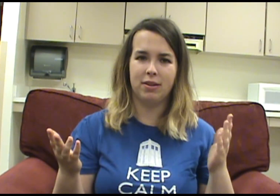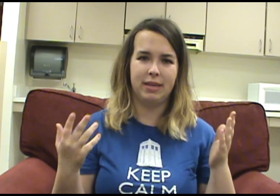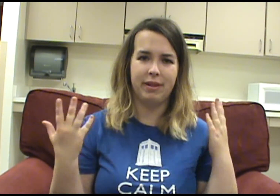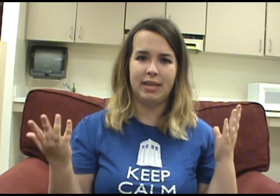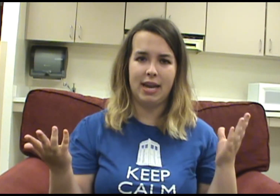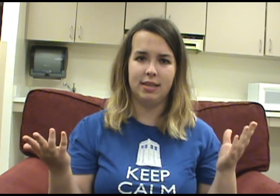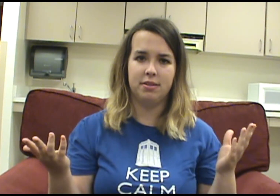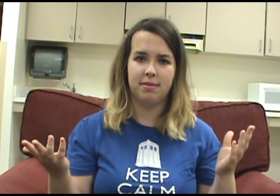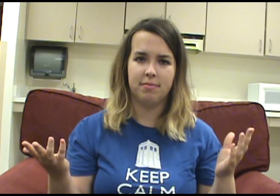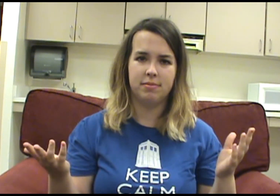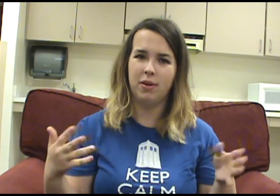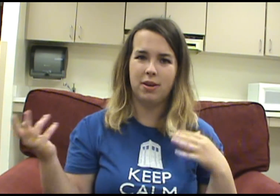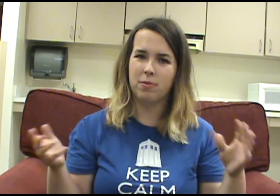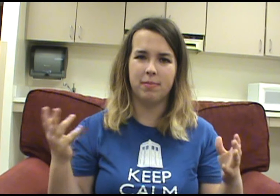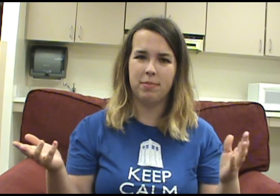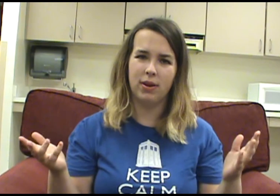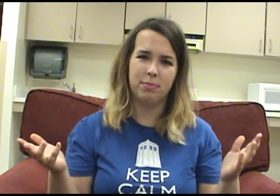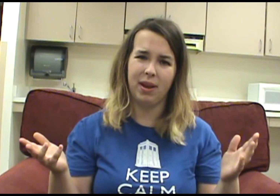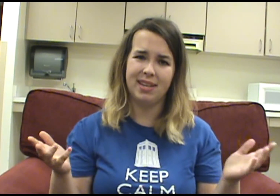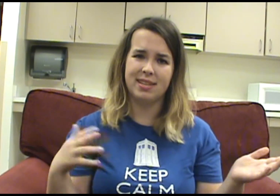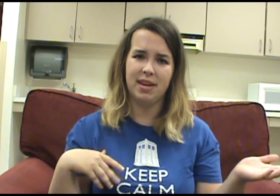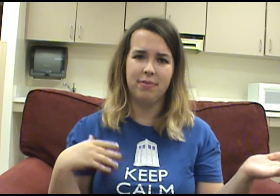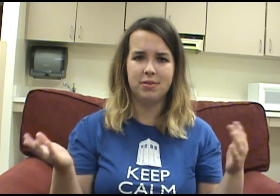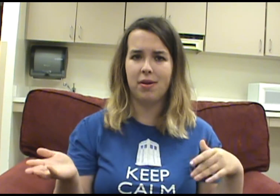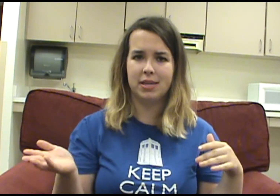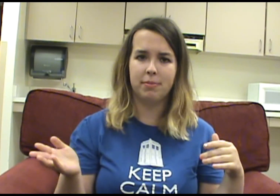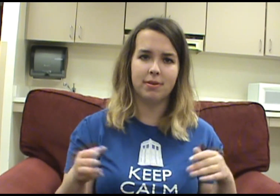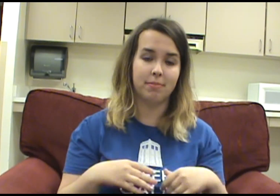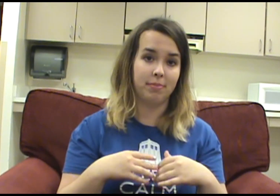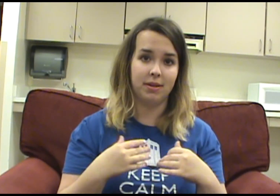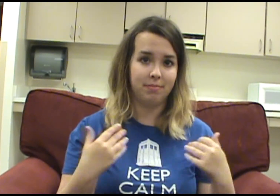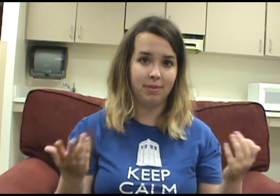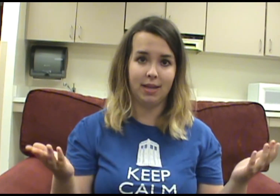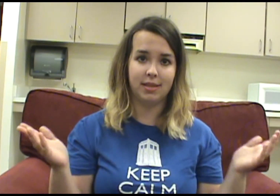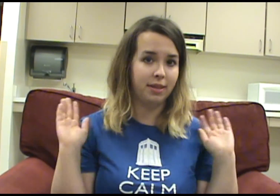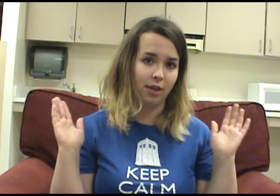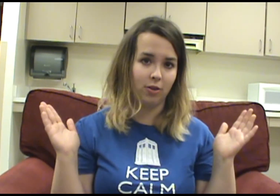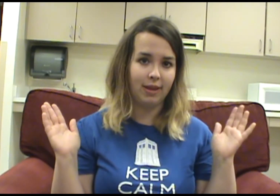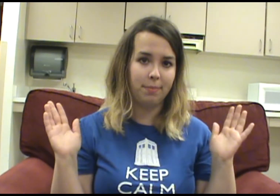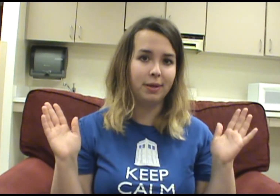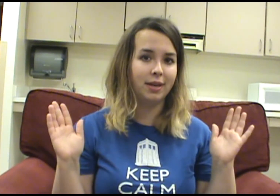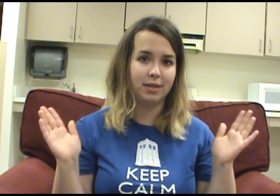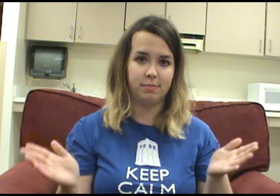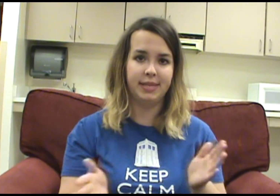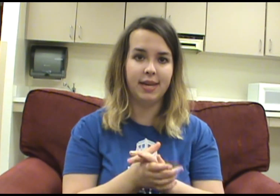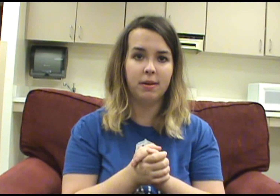leaving the island. So I don't remember him breaking the staff and drowning his book. But like I said, that could have happened and I just missed it.